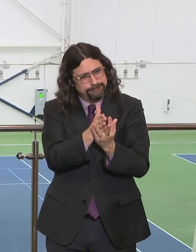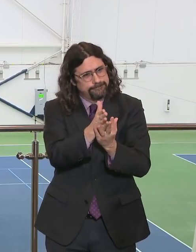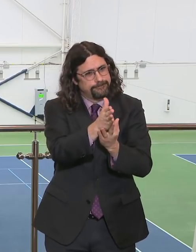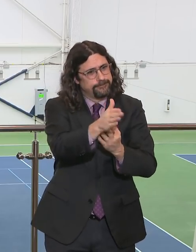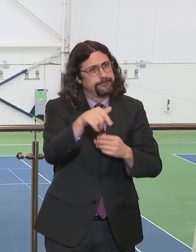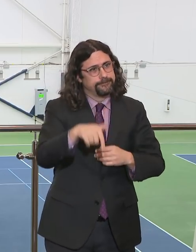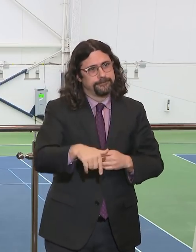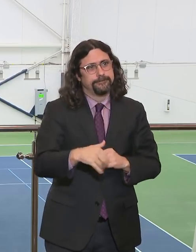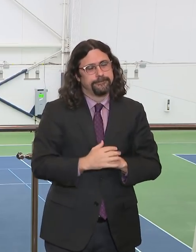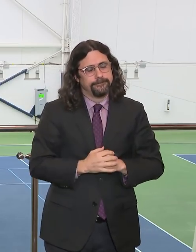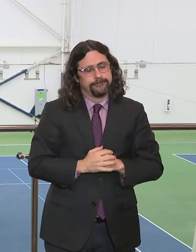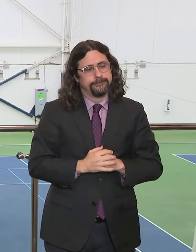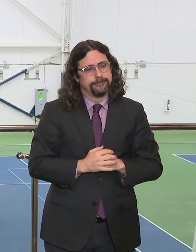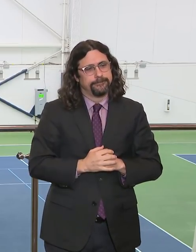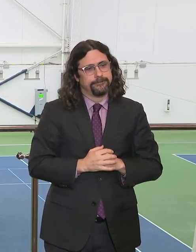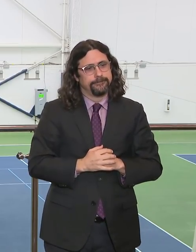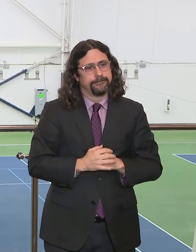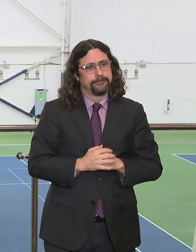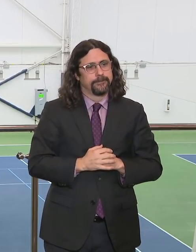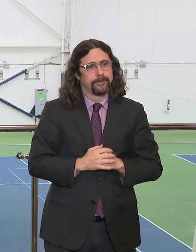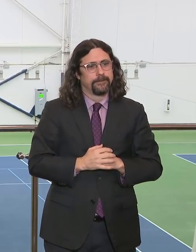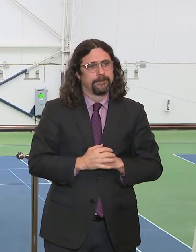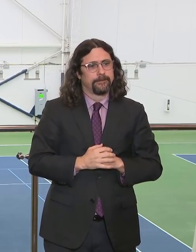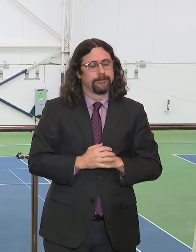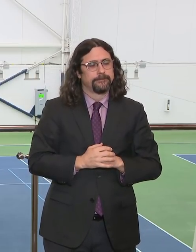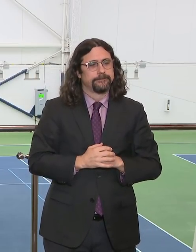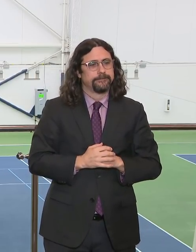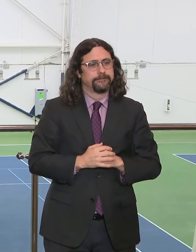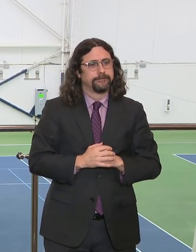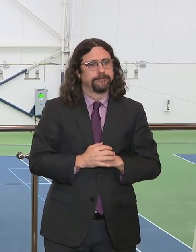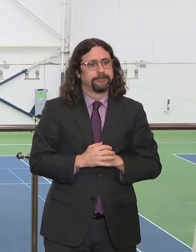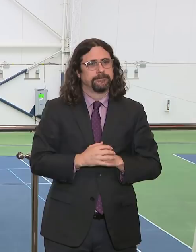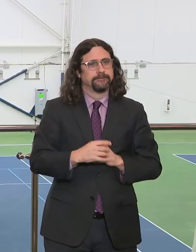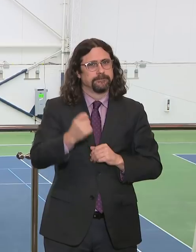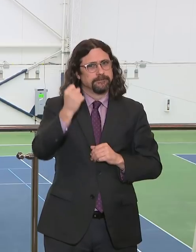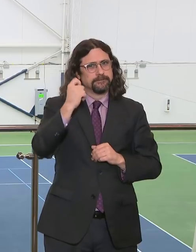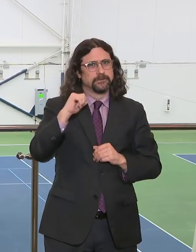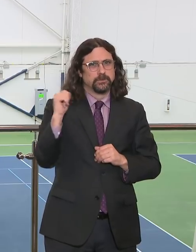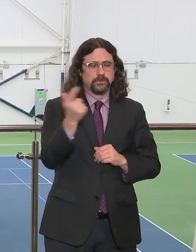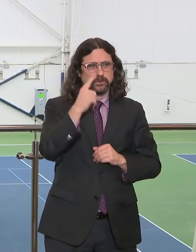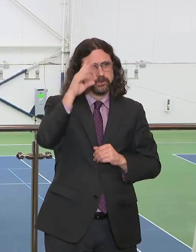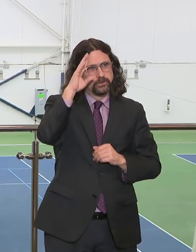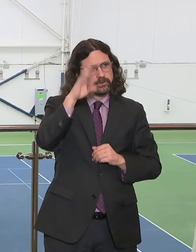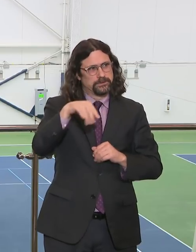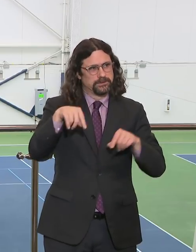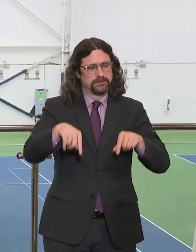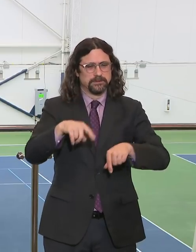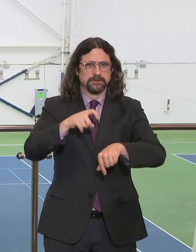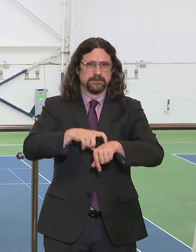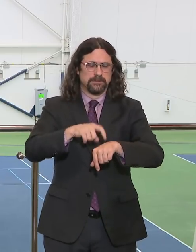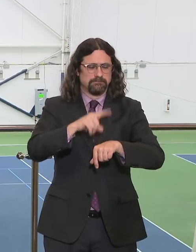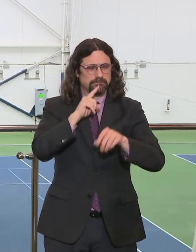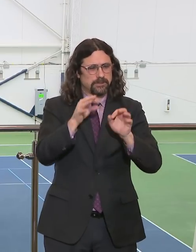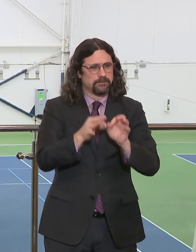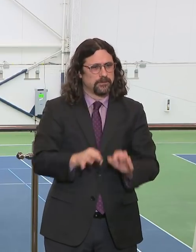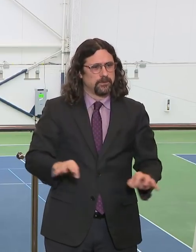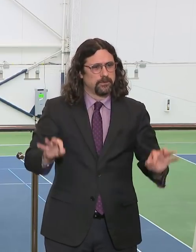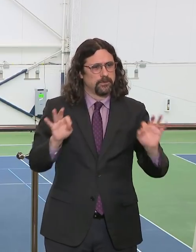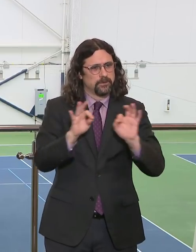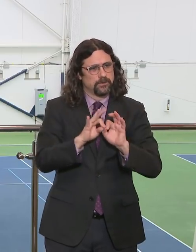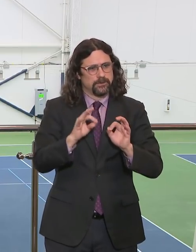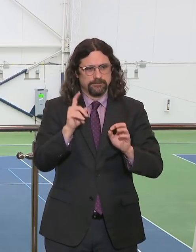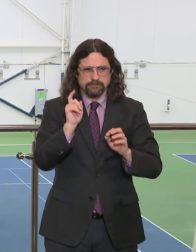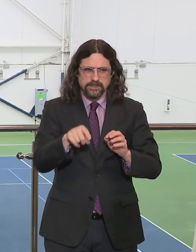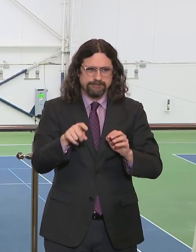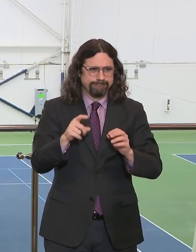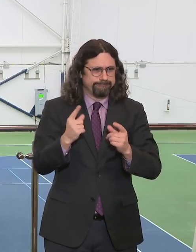Now, we all know that we are racing against time right now. I felt it is my job to really let people know